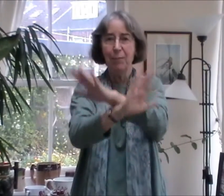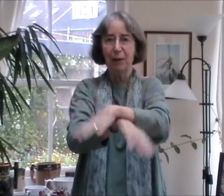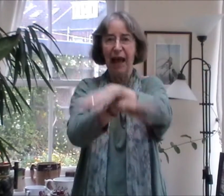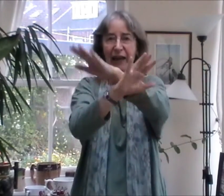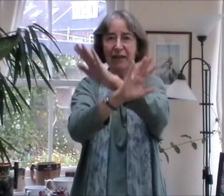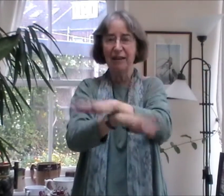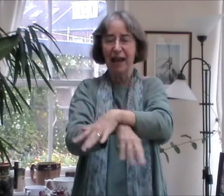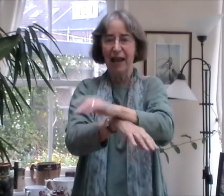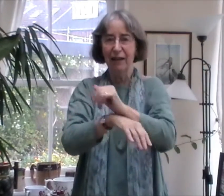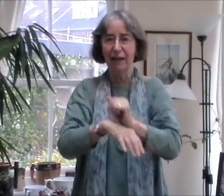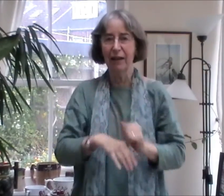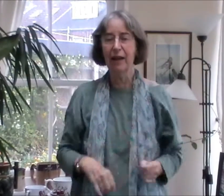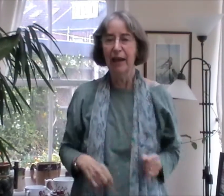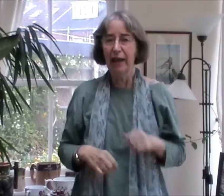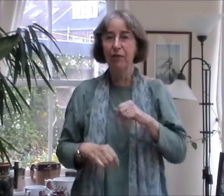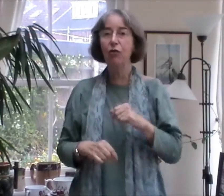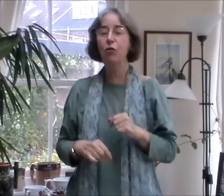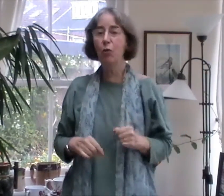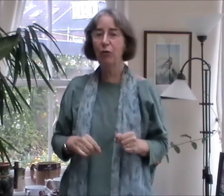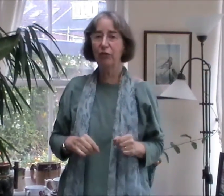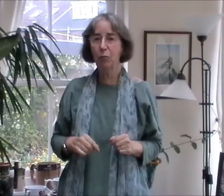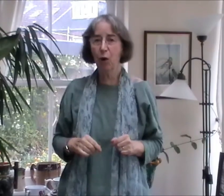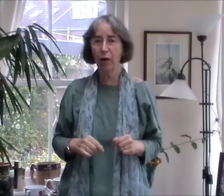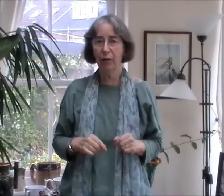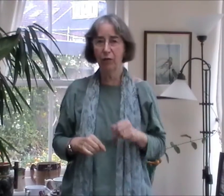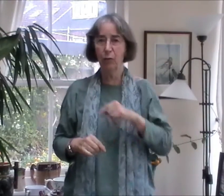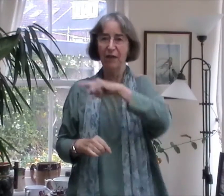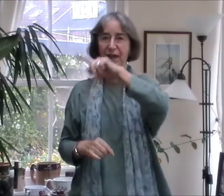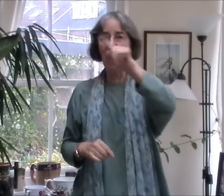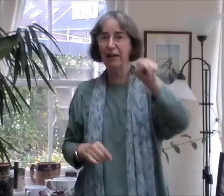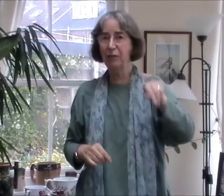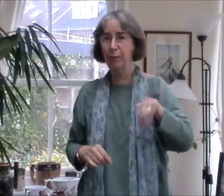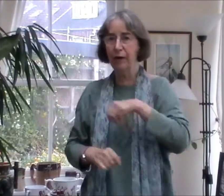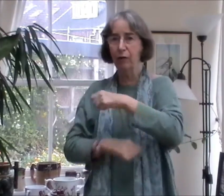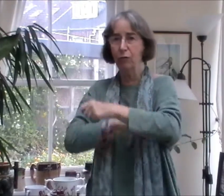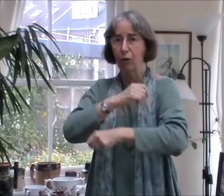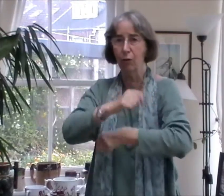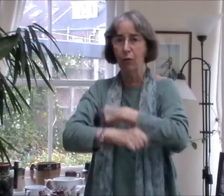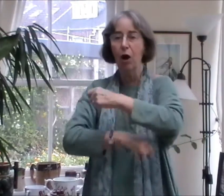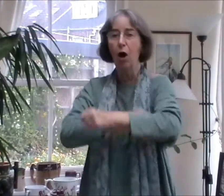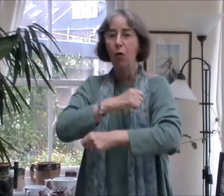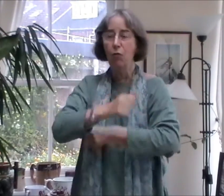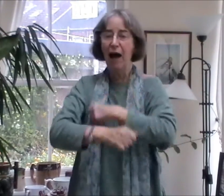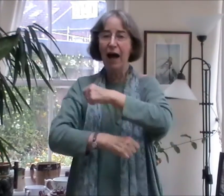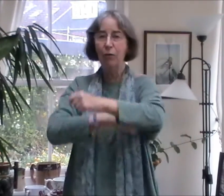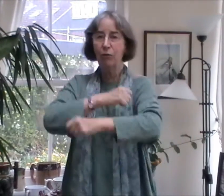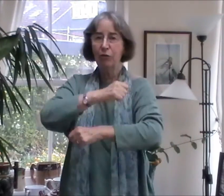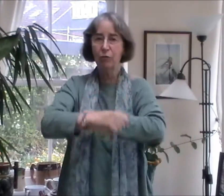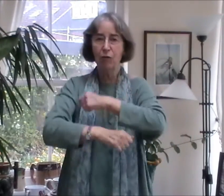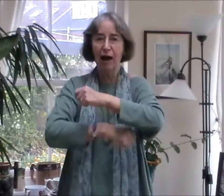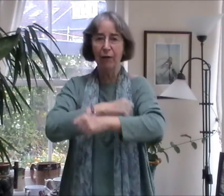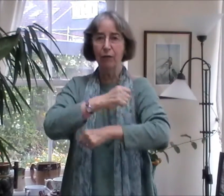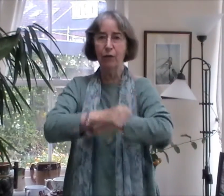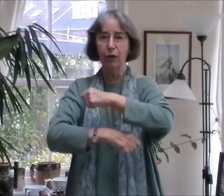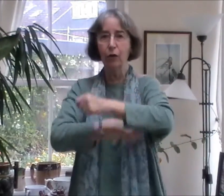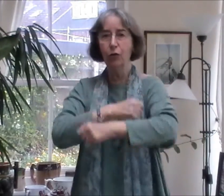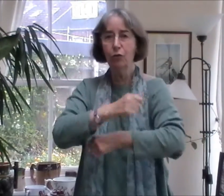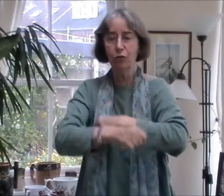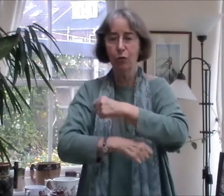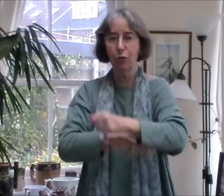black tail. He snorts and wallows where the icebergs roll, round and round the huge North